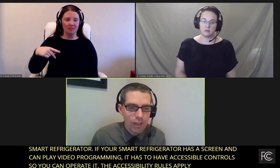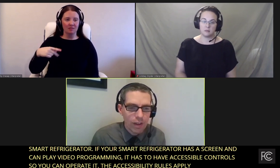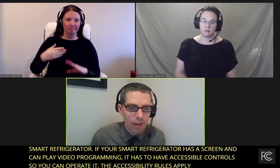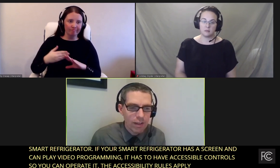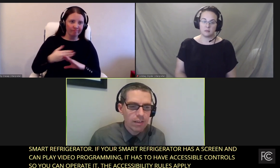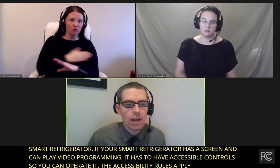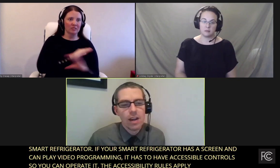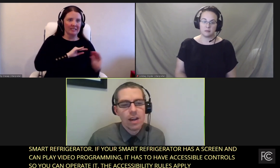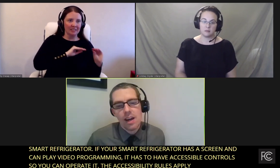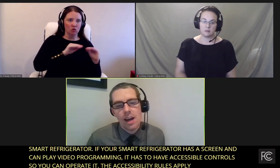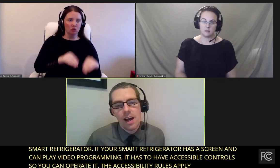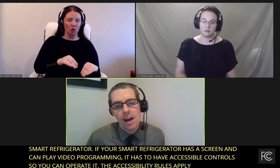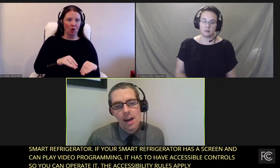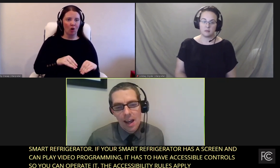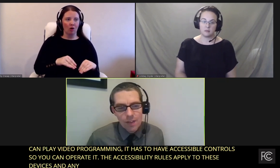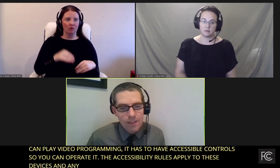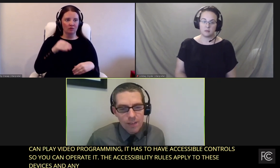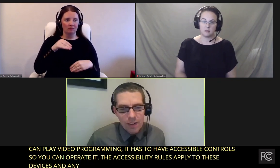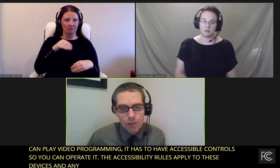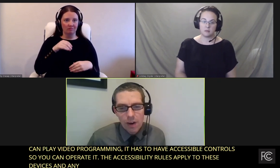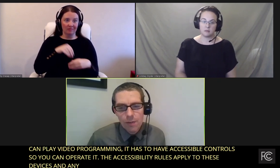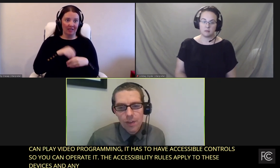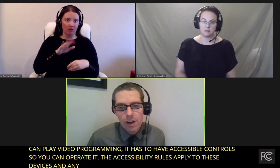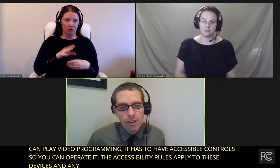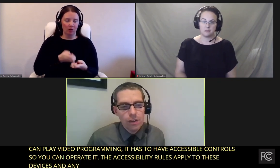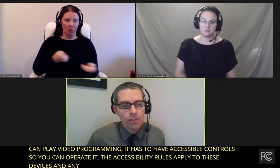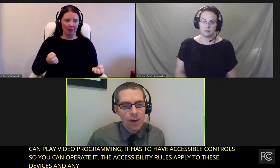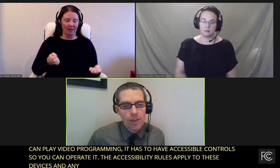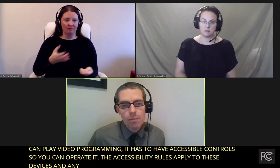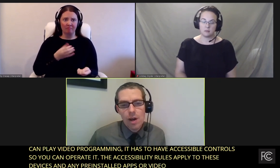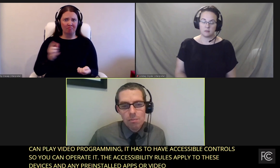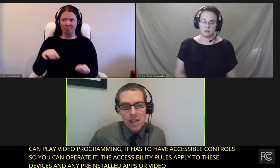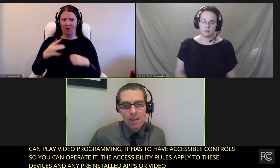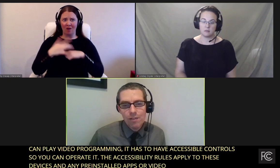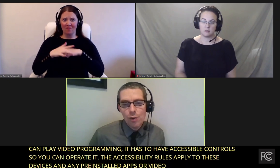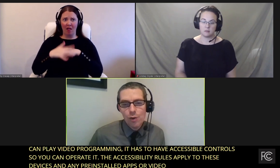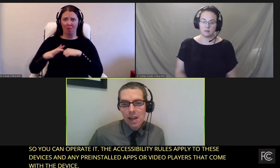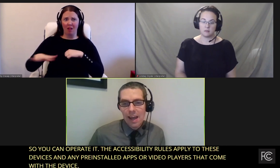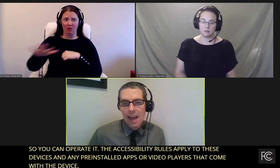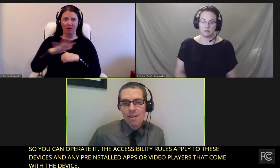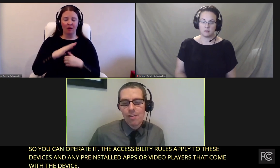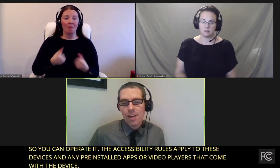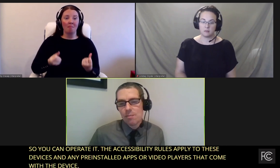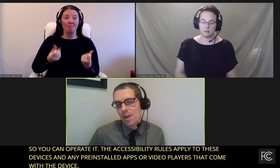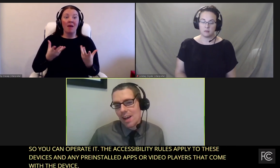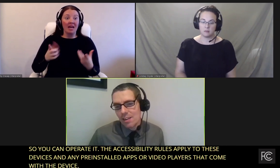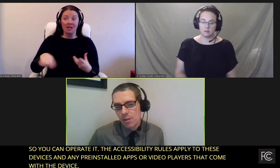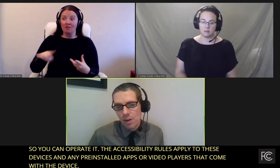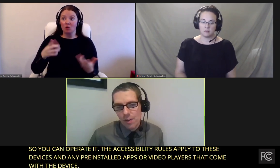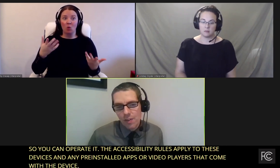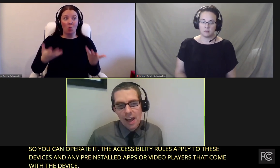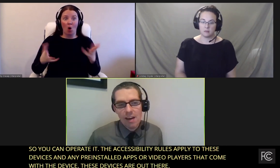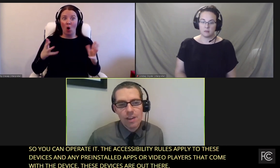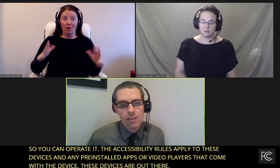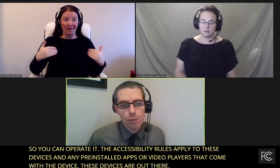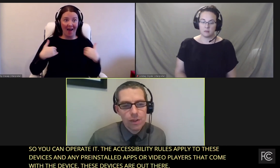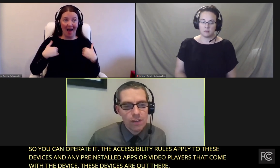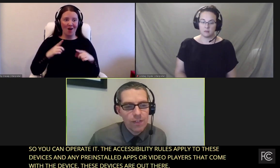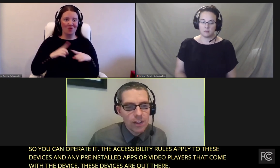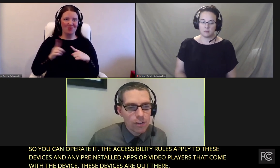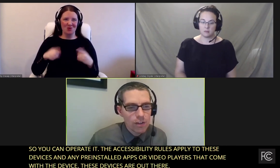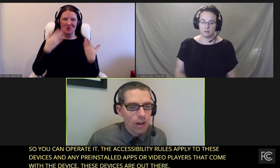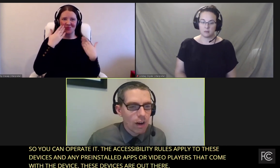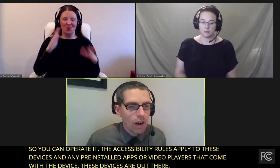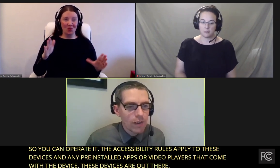come with the device. And these devices are out there. You can find them. Many of you may have them and don't know that they have